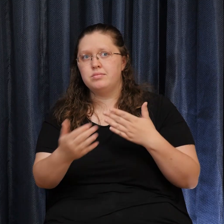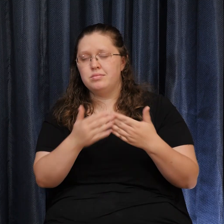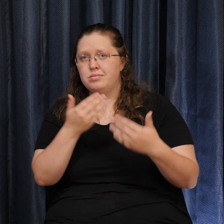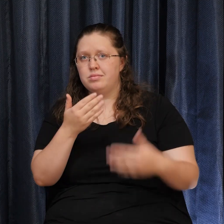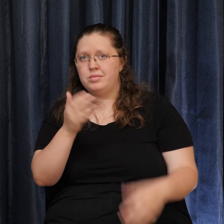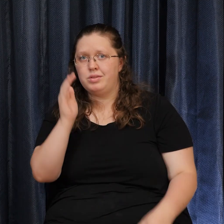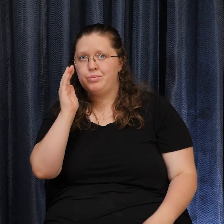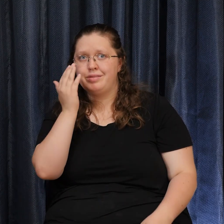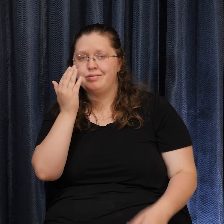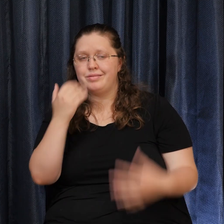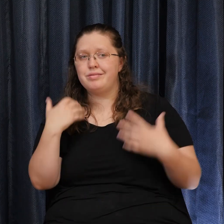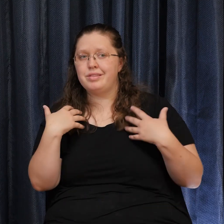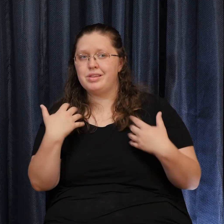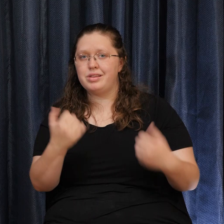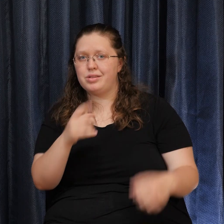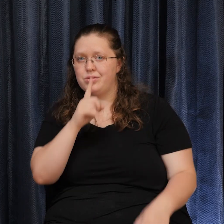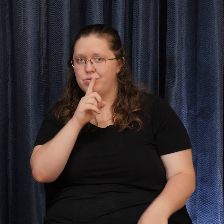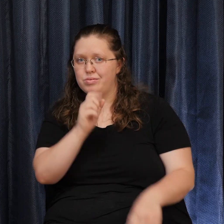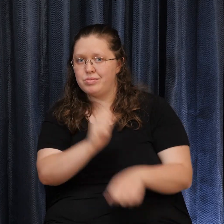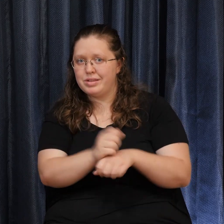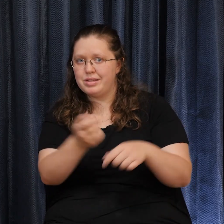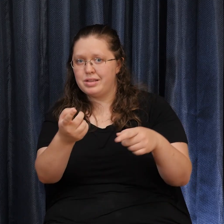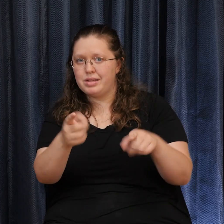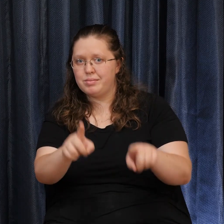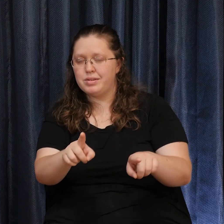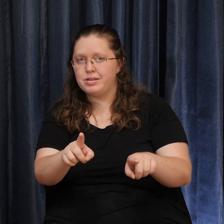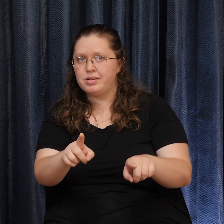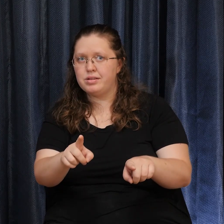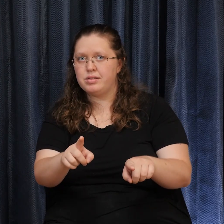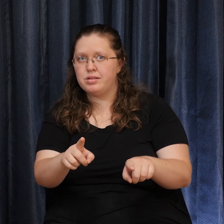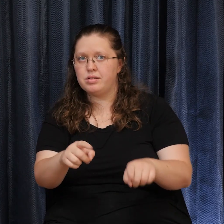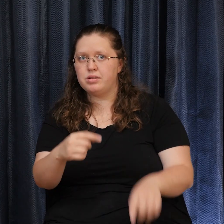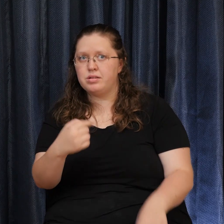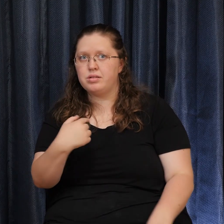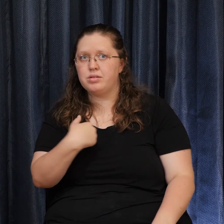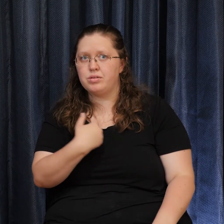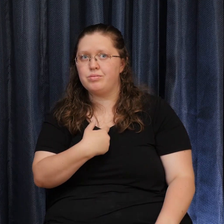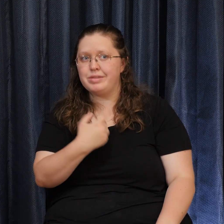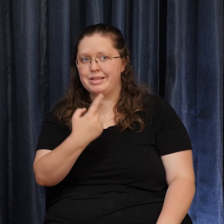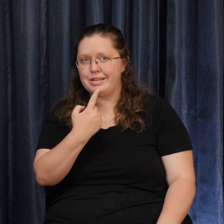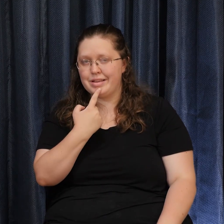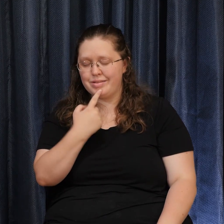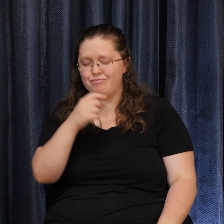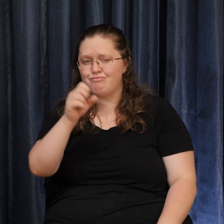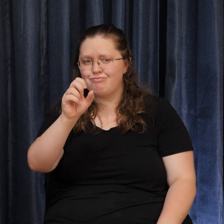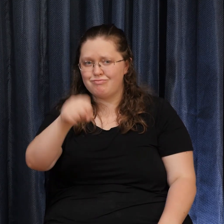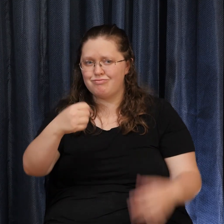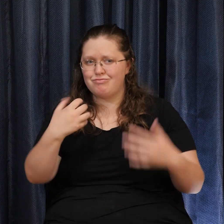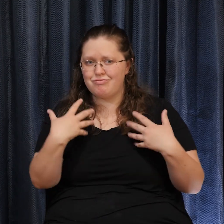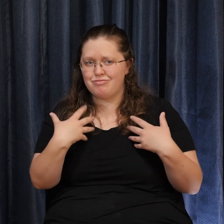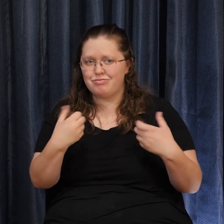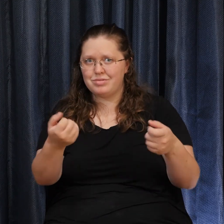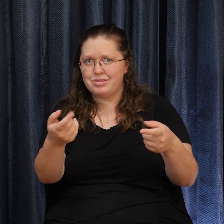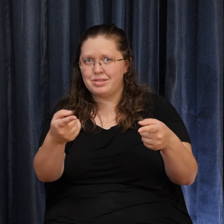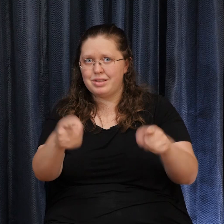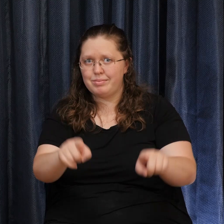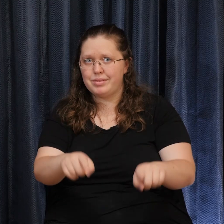happening We claim it So in the Name of God And as we Move into A